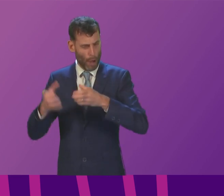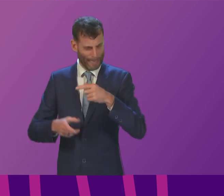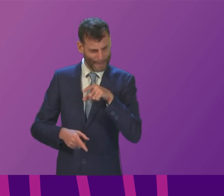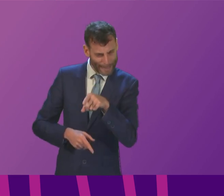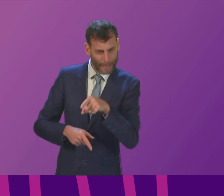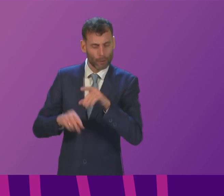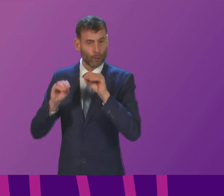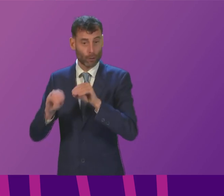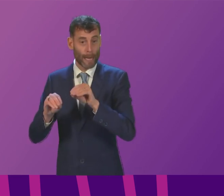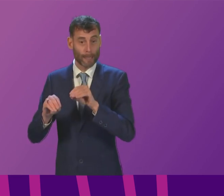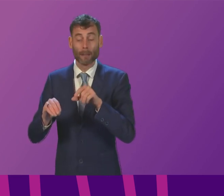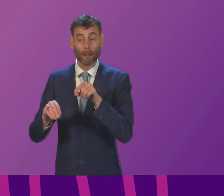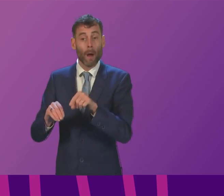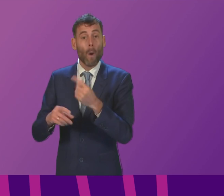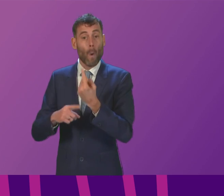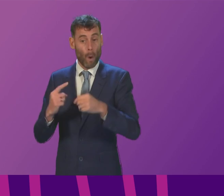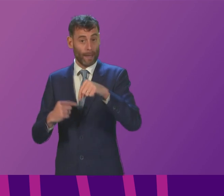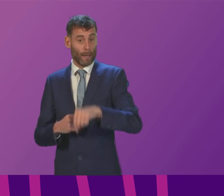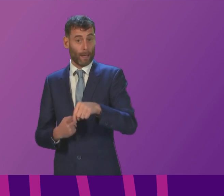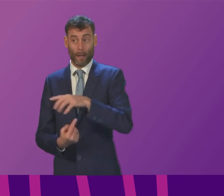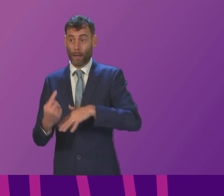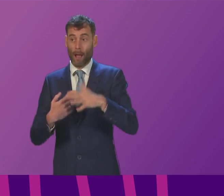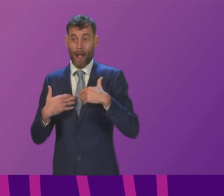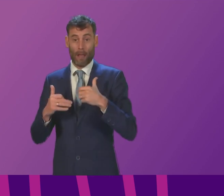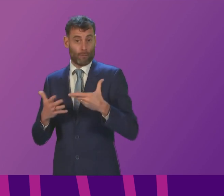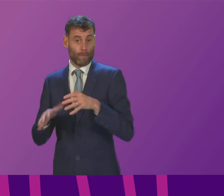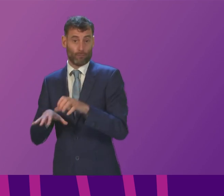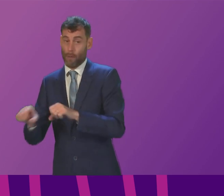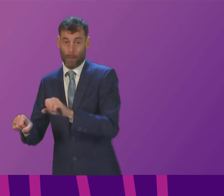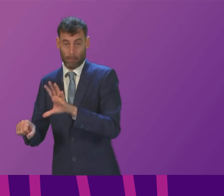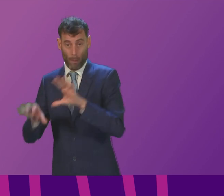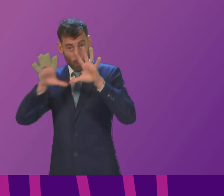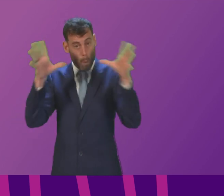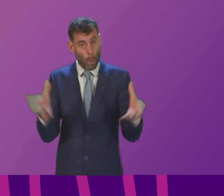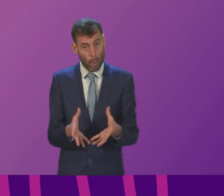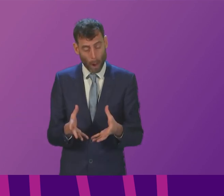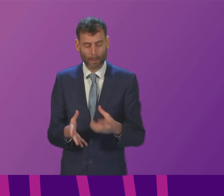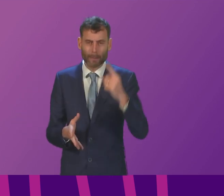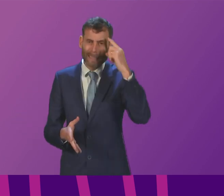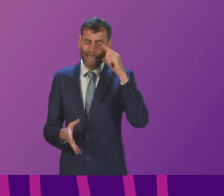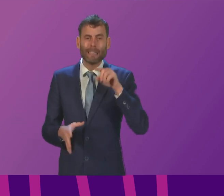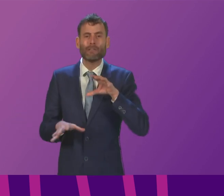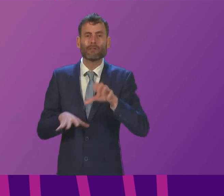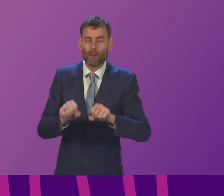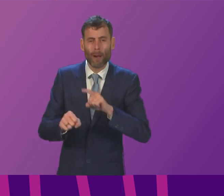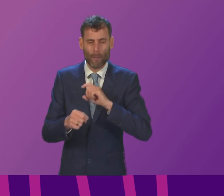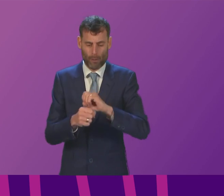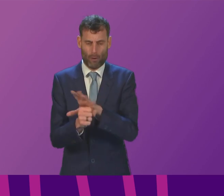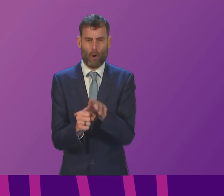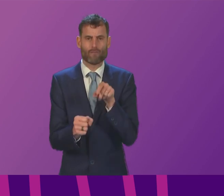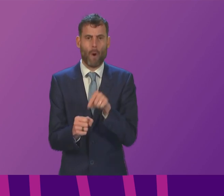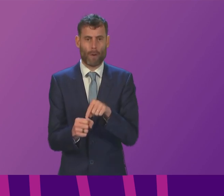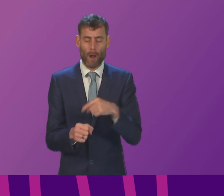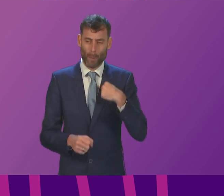across the world largely because of the Covid pandemic and we are bringing forward the solutions to support those working on the front line and to support